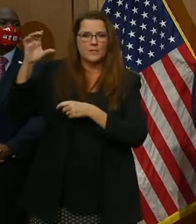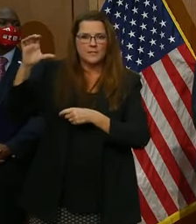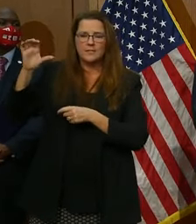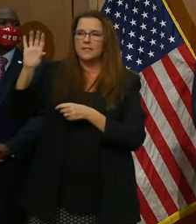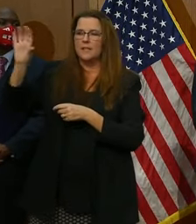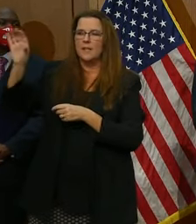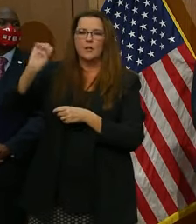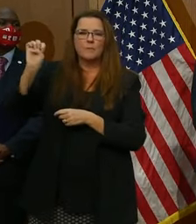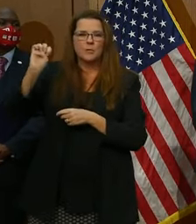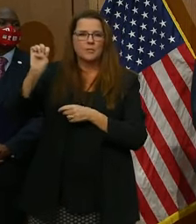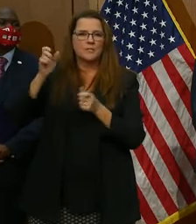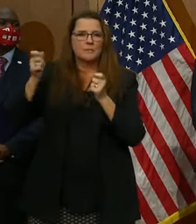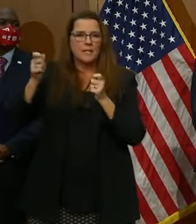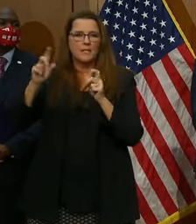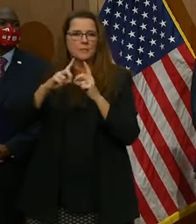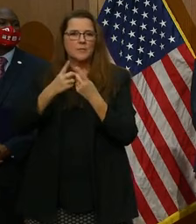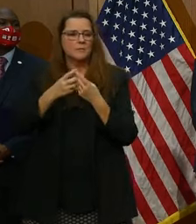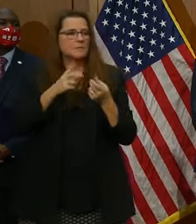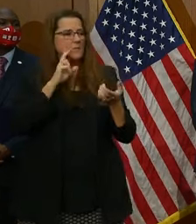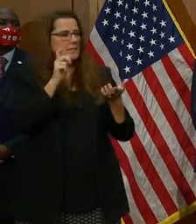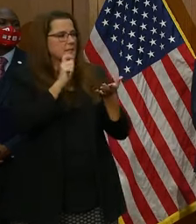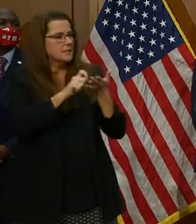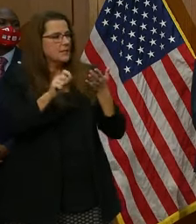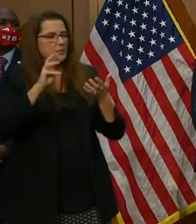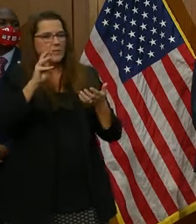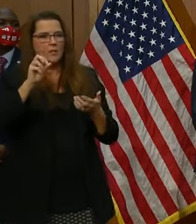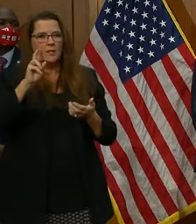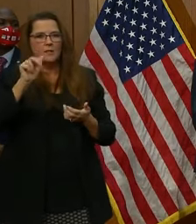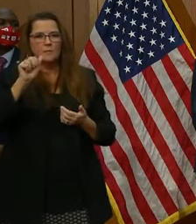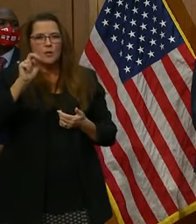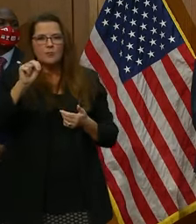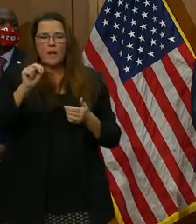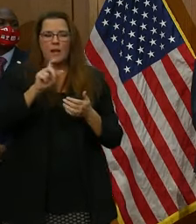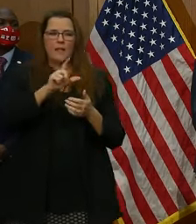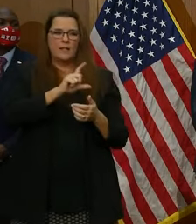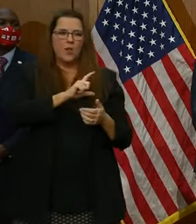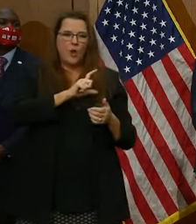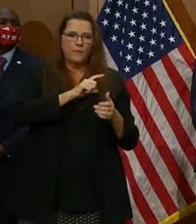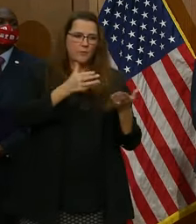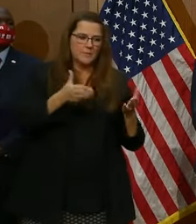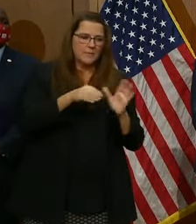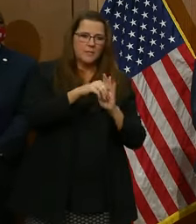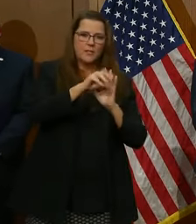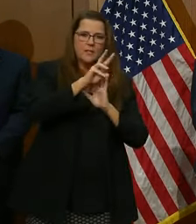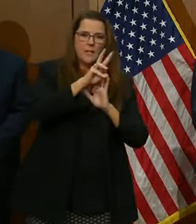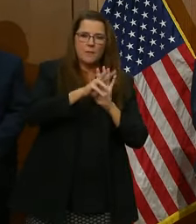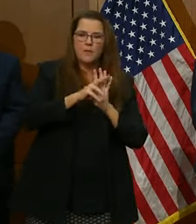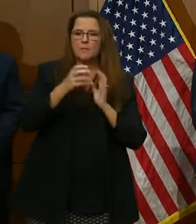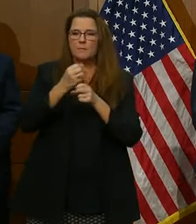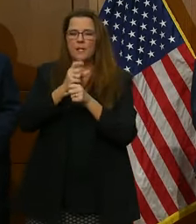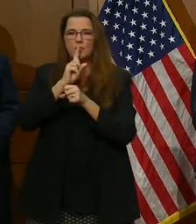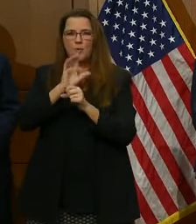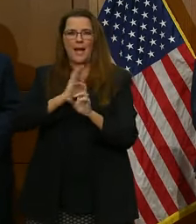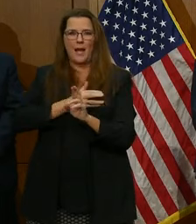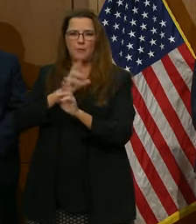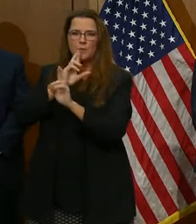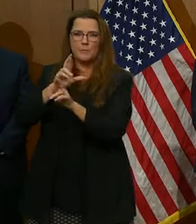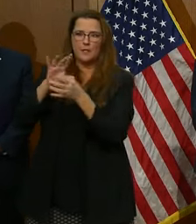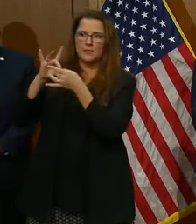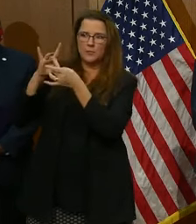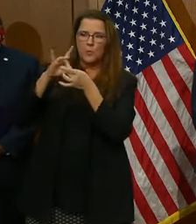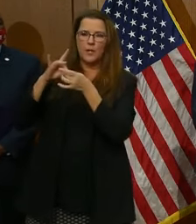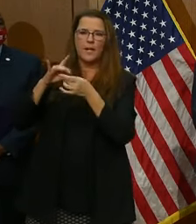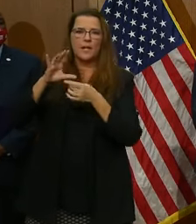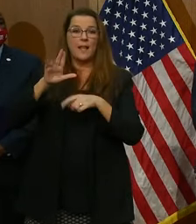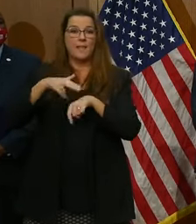I've worked closely with Secretary Moran and members of law enforcement here in the Commonwealth to ensure that our responses are coordinated and that the Guard is